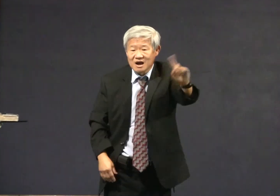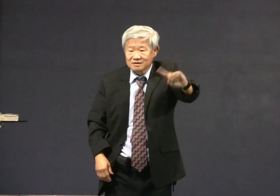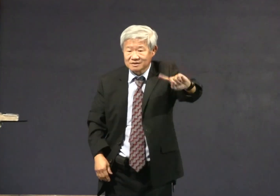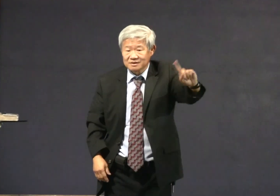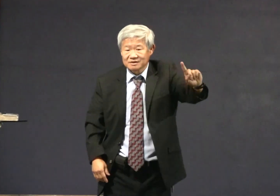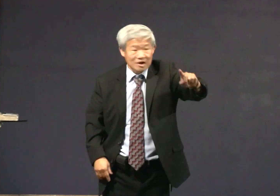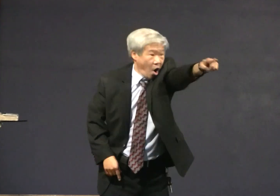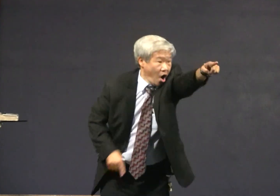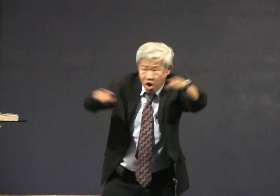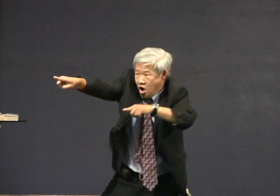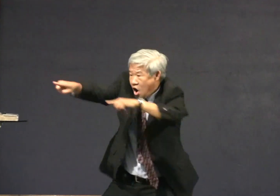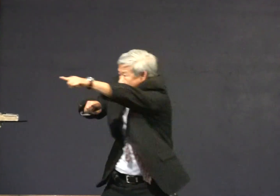There won't be any